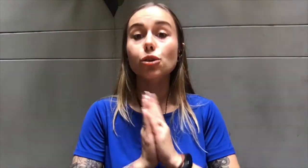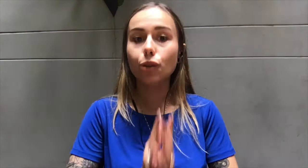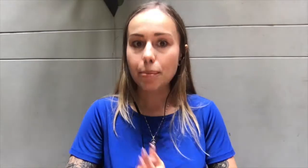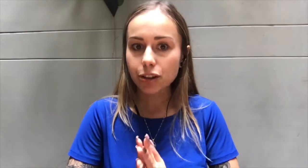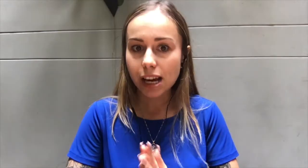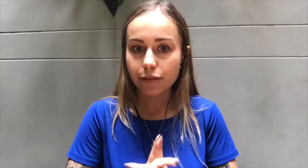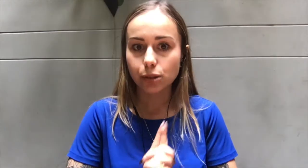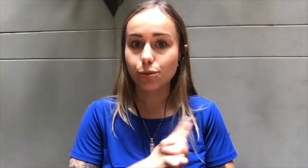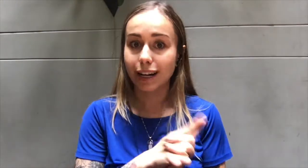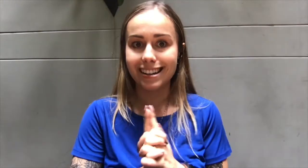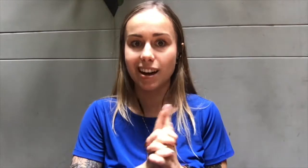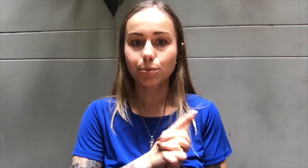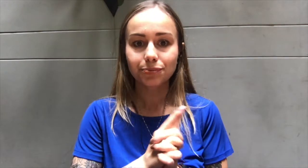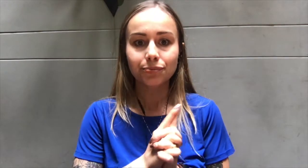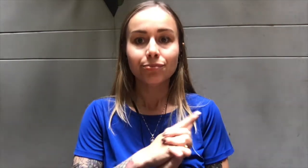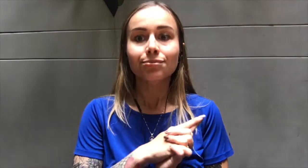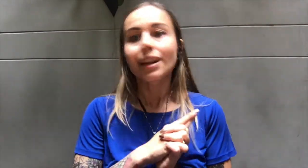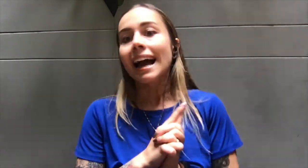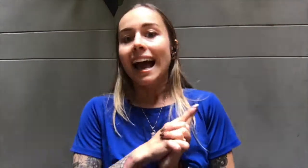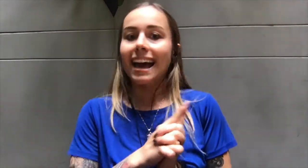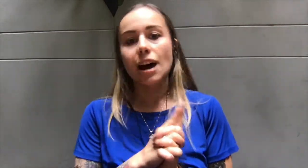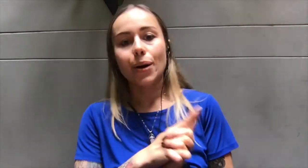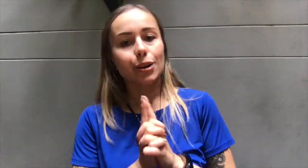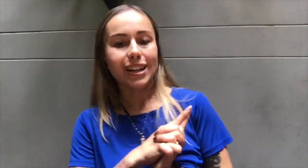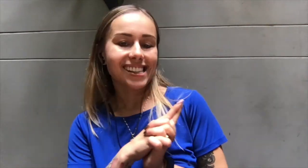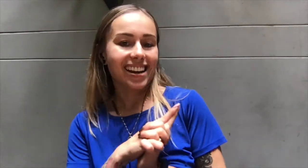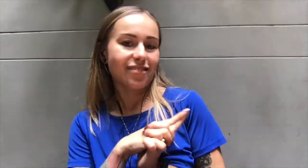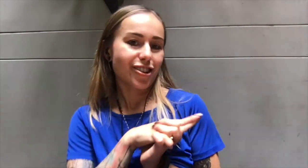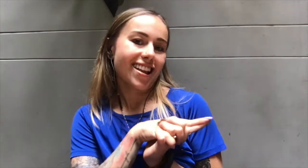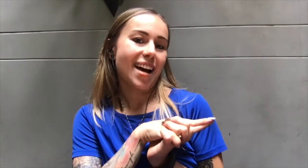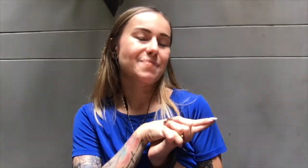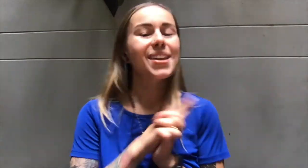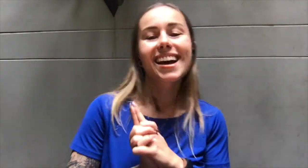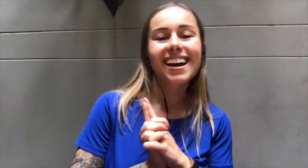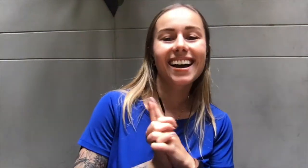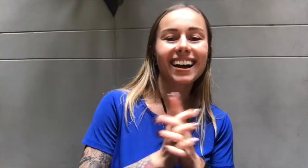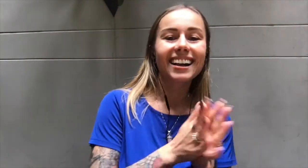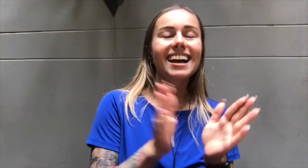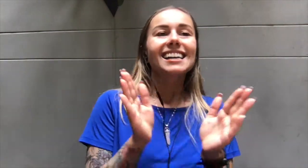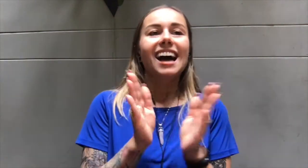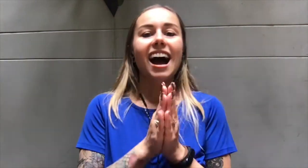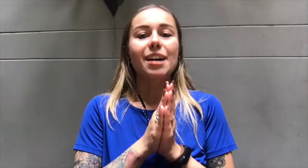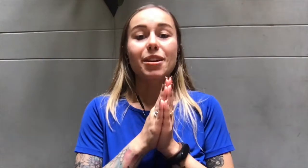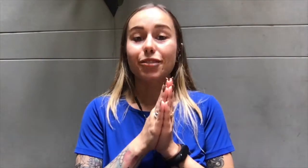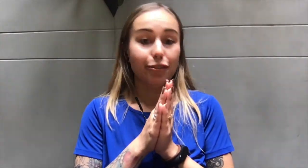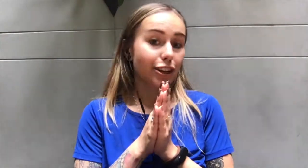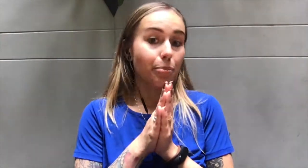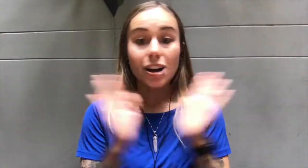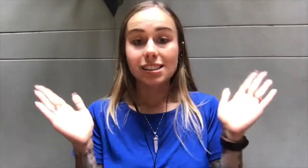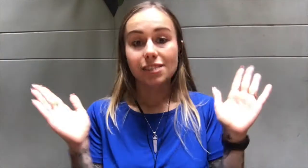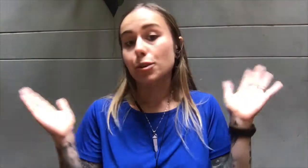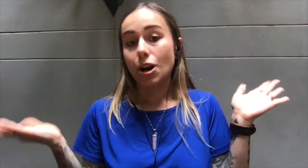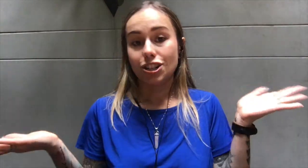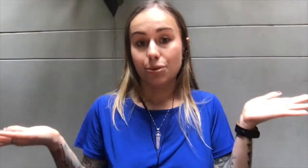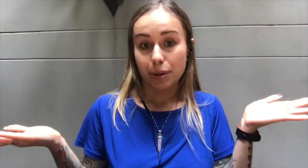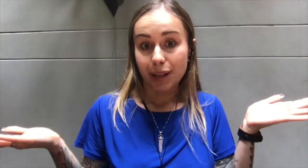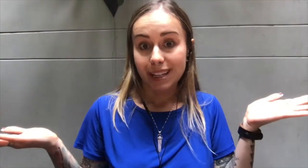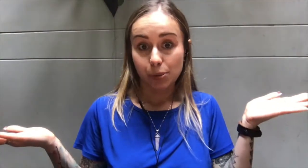grab your headphones right now. And I'll wait a quick second for that. Um, feel free to pause this if you're watching the replay as well.